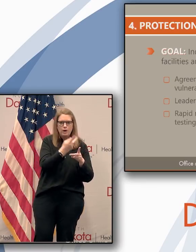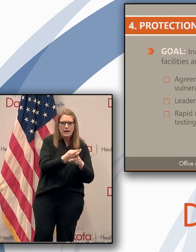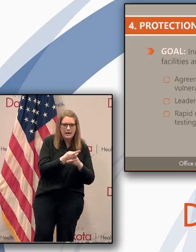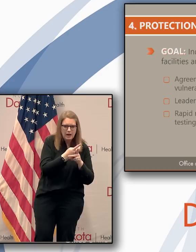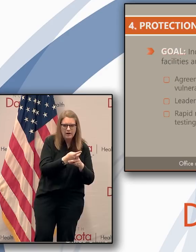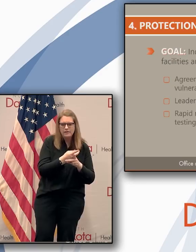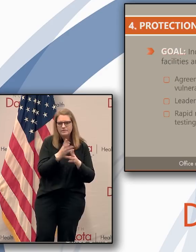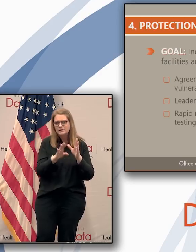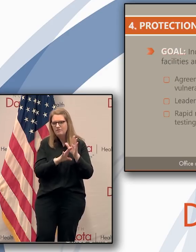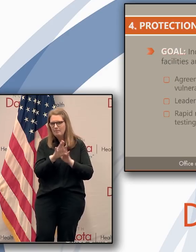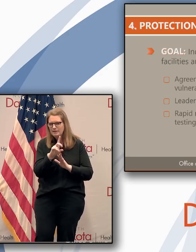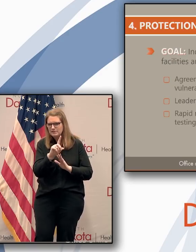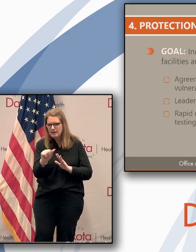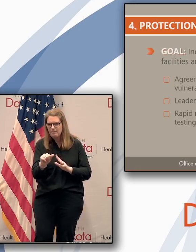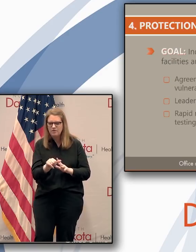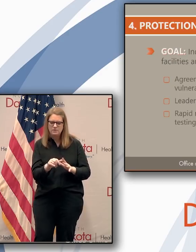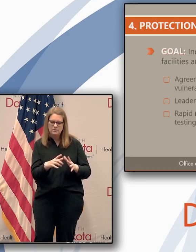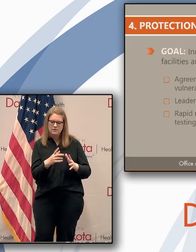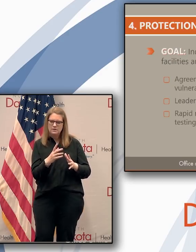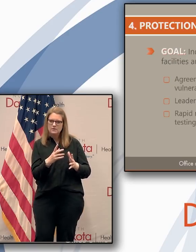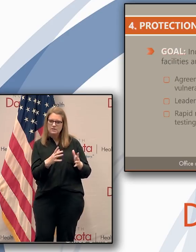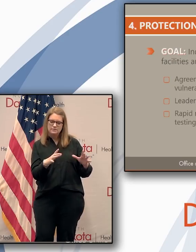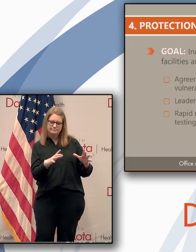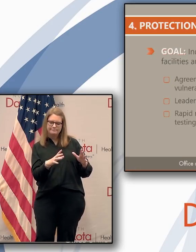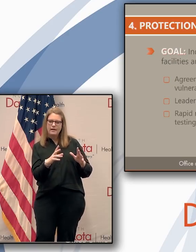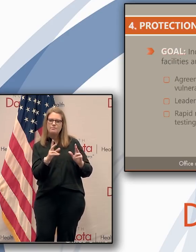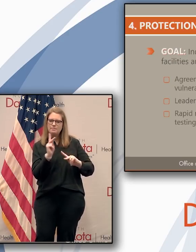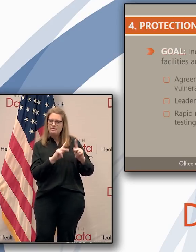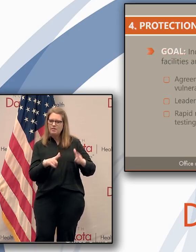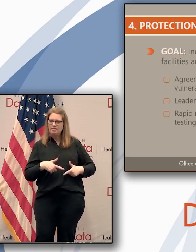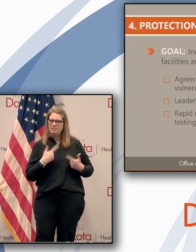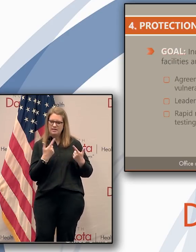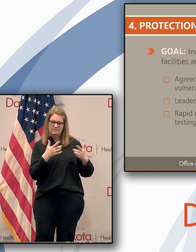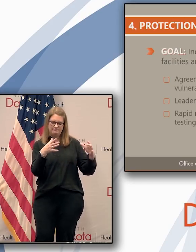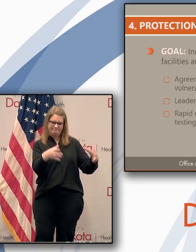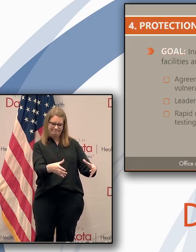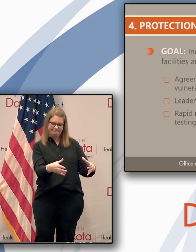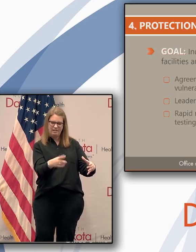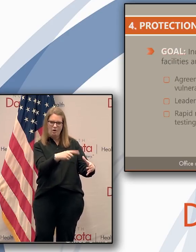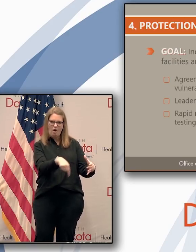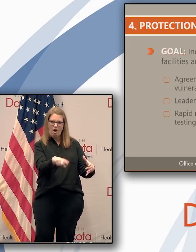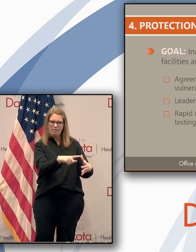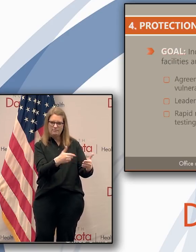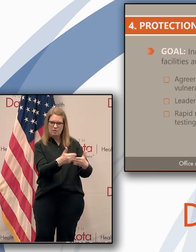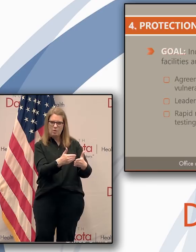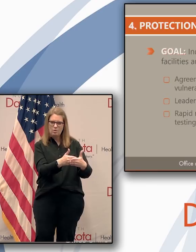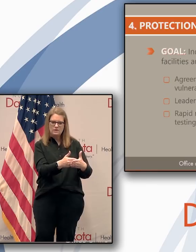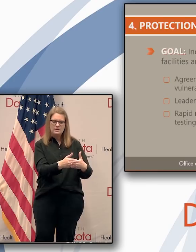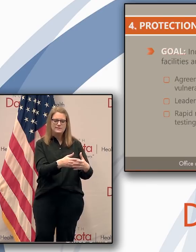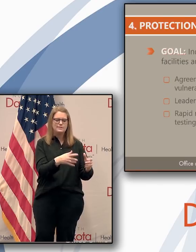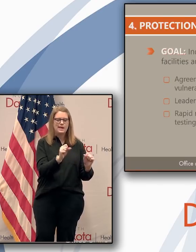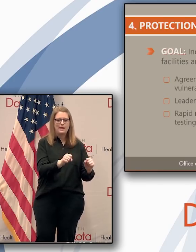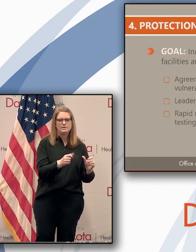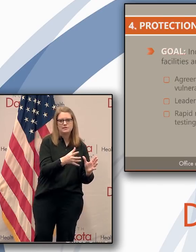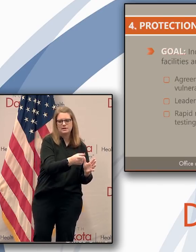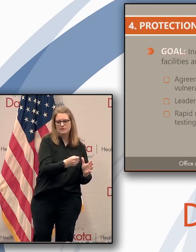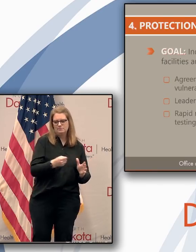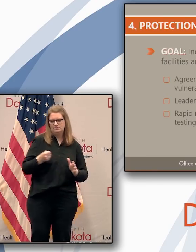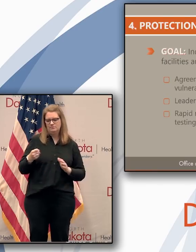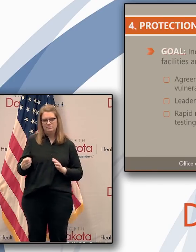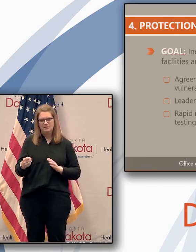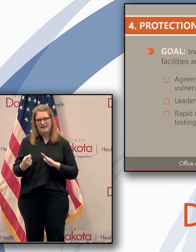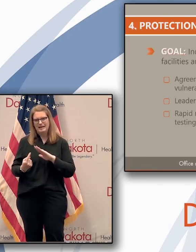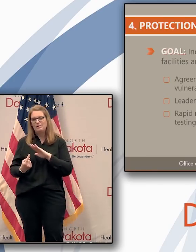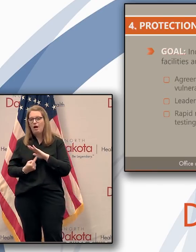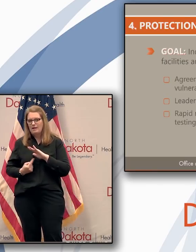developmentally disabled. Harvard might be that we can move positives to places where they're not in contact with with those that have tested